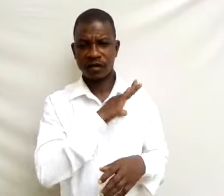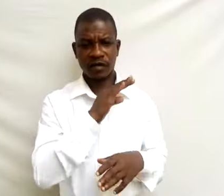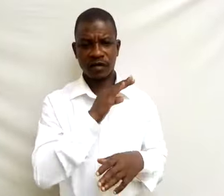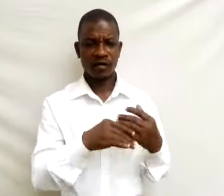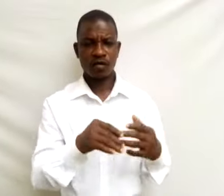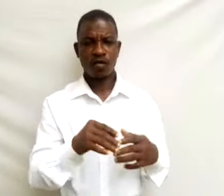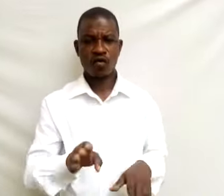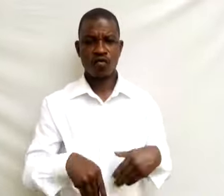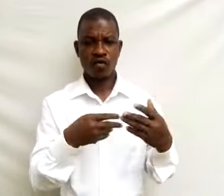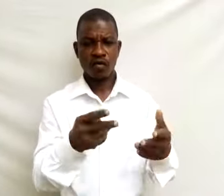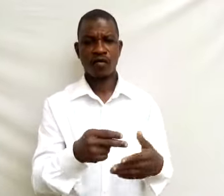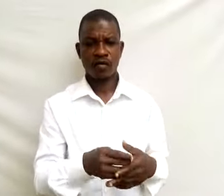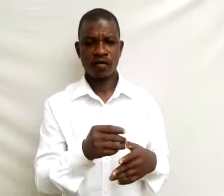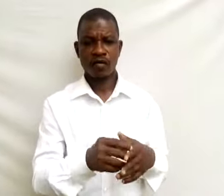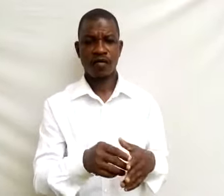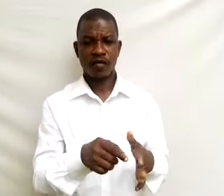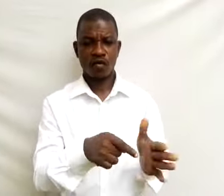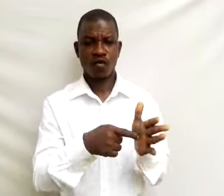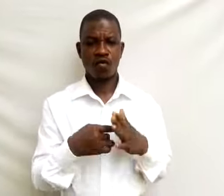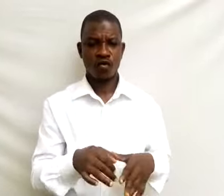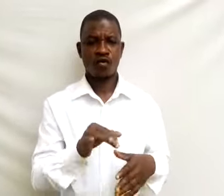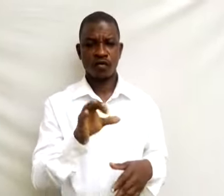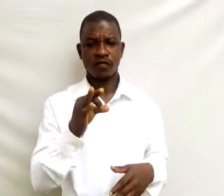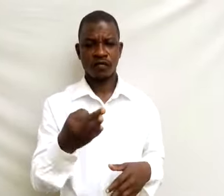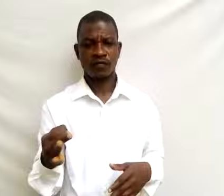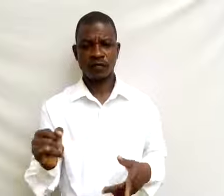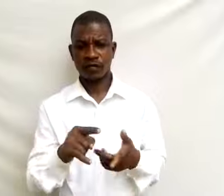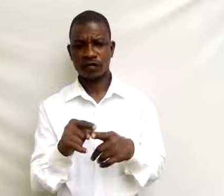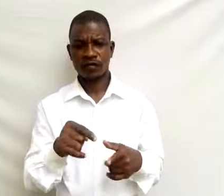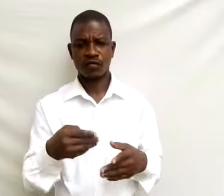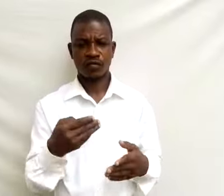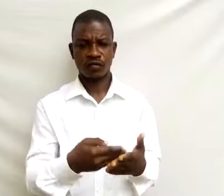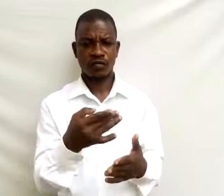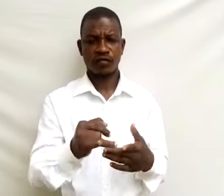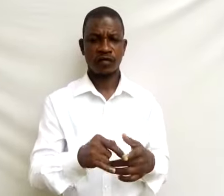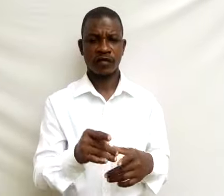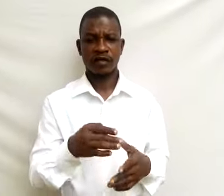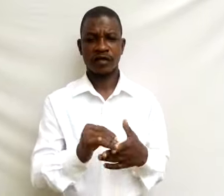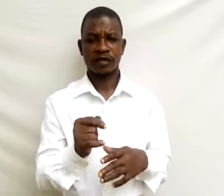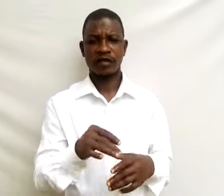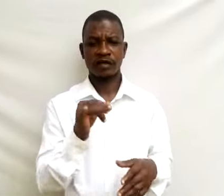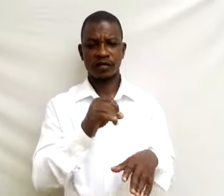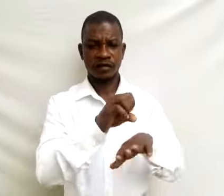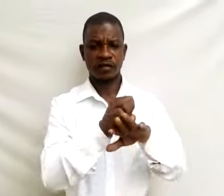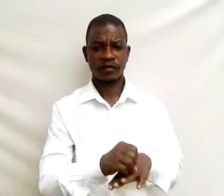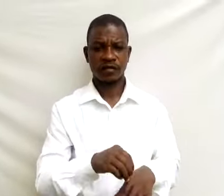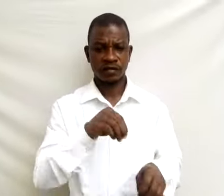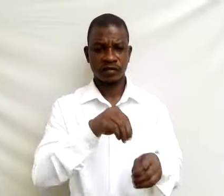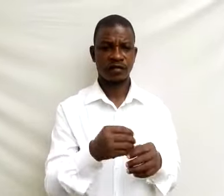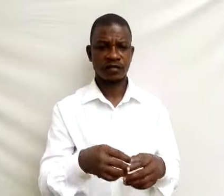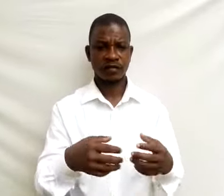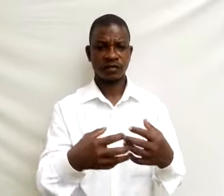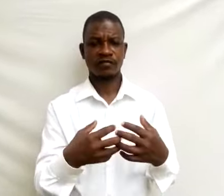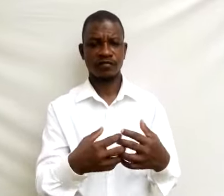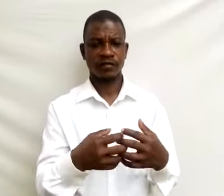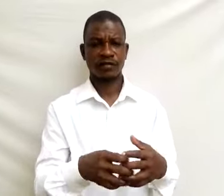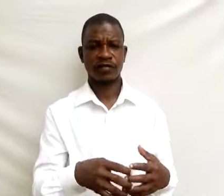branded facilities to buy machines and to get in mechanized farming.